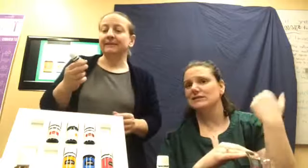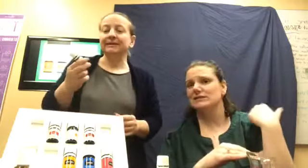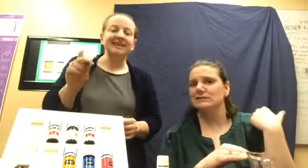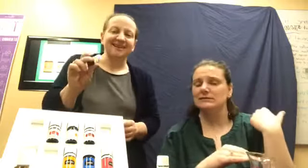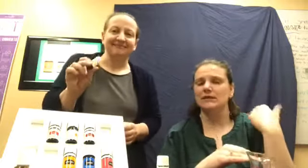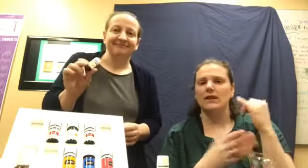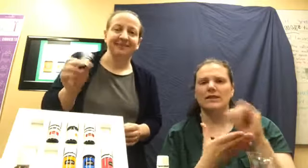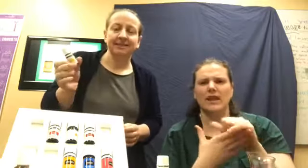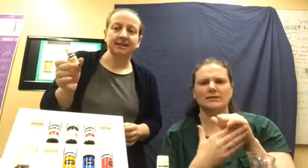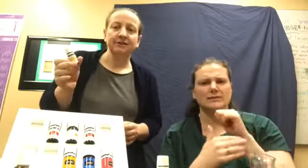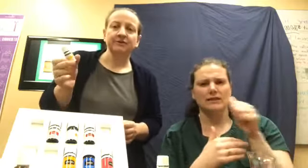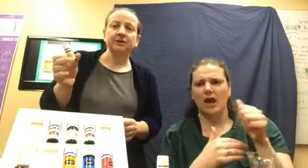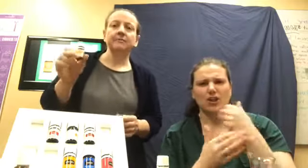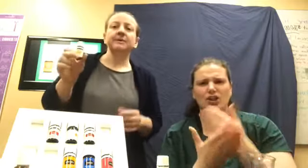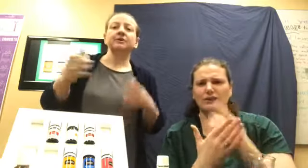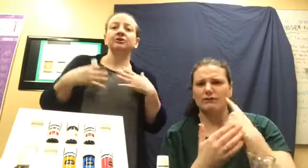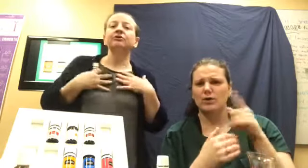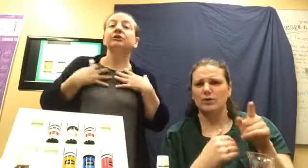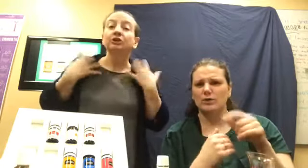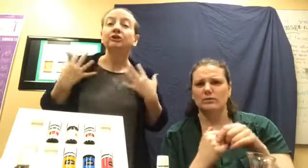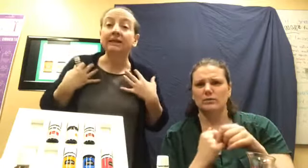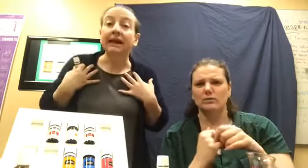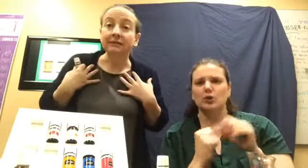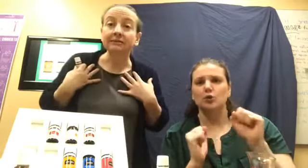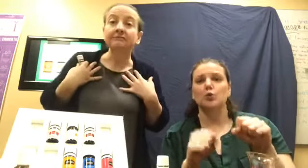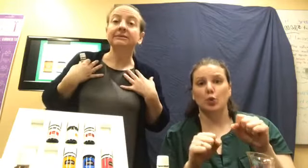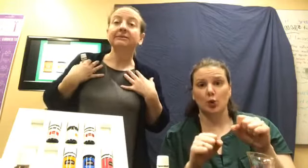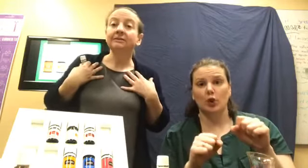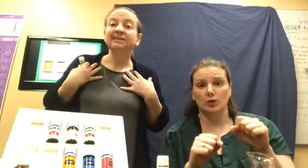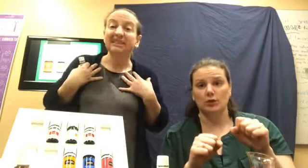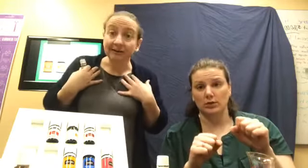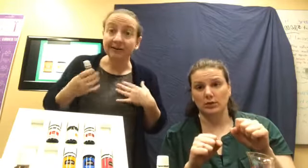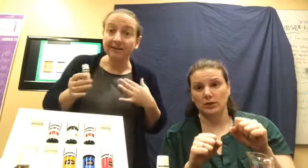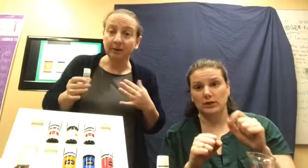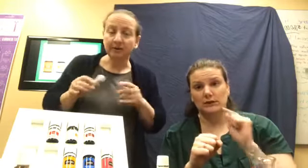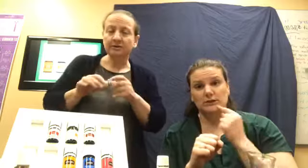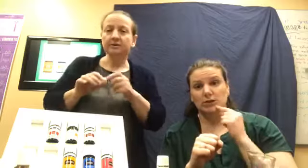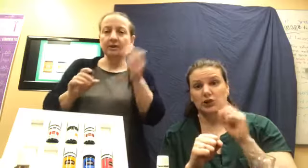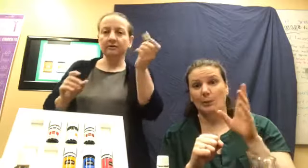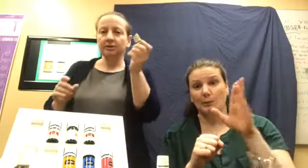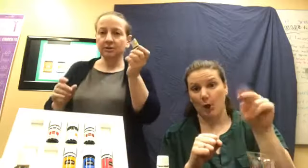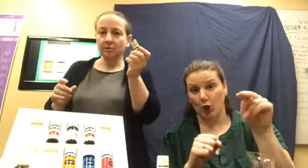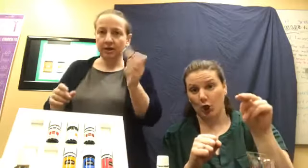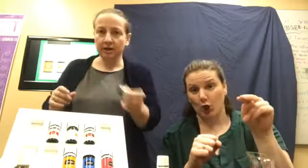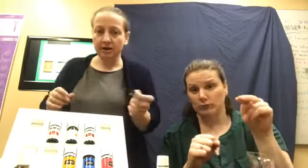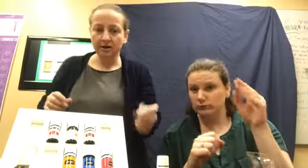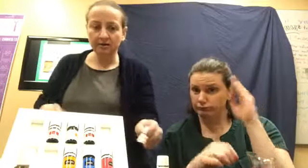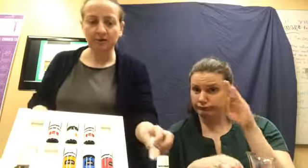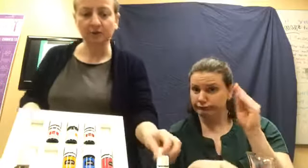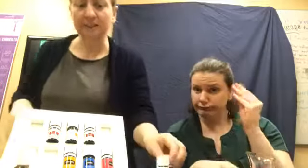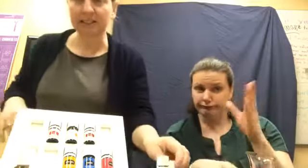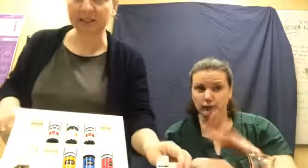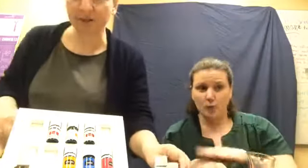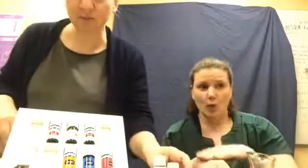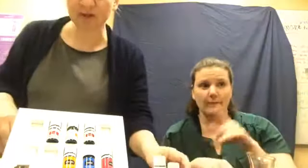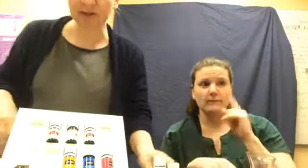it's not, it's not good for you. You'll, you could get serious burns. So, just a warning on using citrus oils